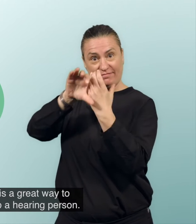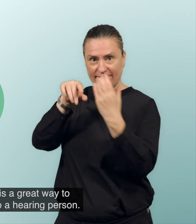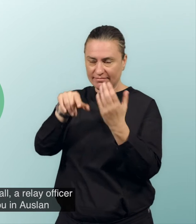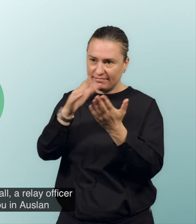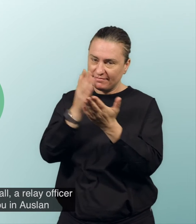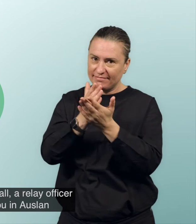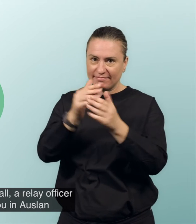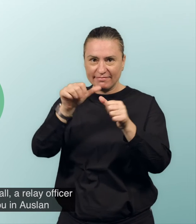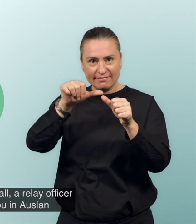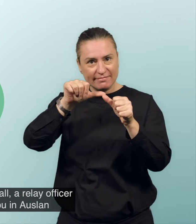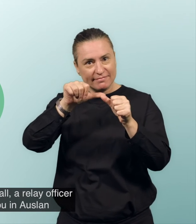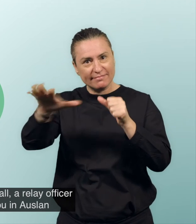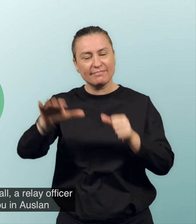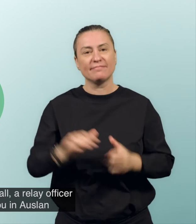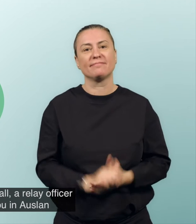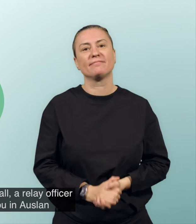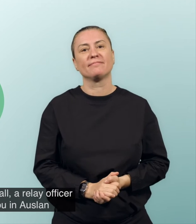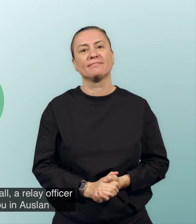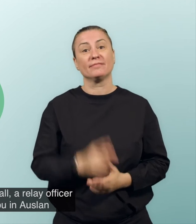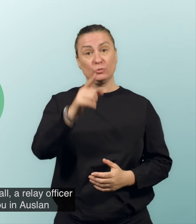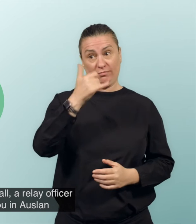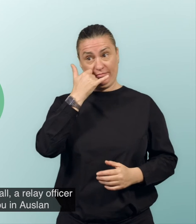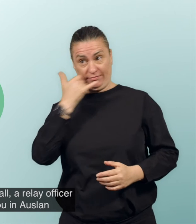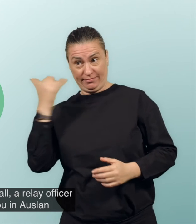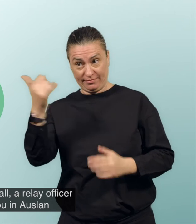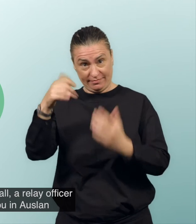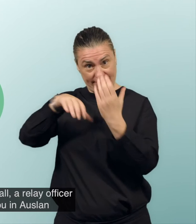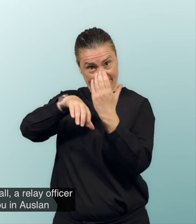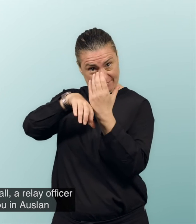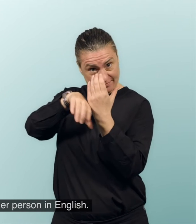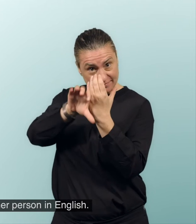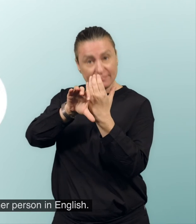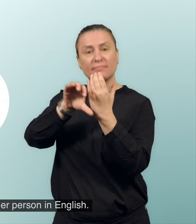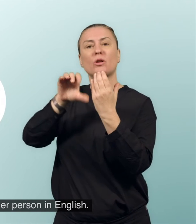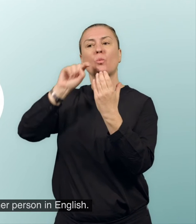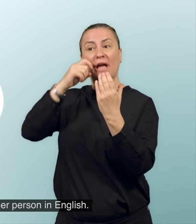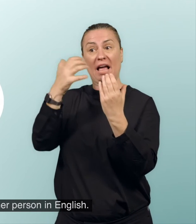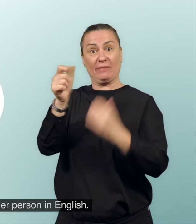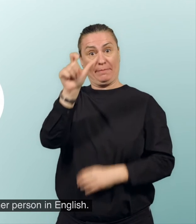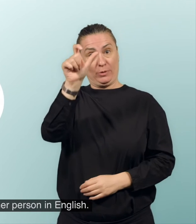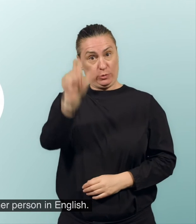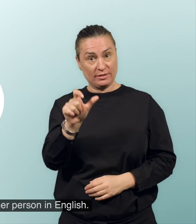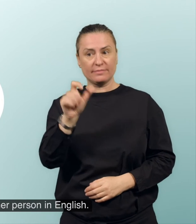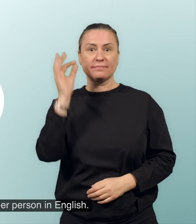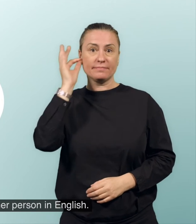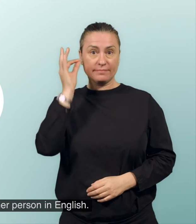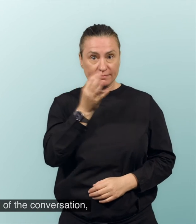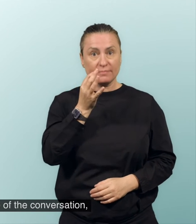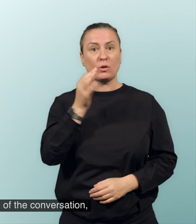In a Video Relay call, a relay officer will sign to you in Auslan and speak with the other person in English. You will